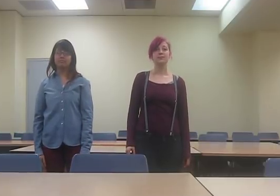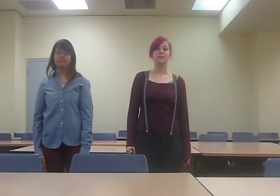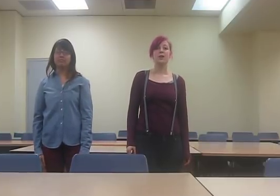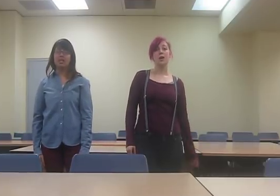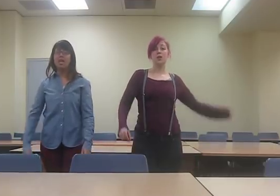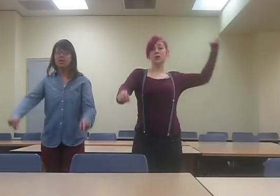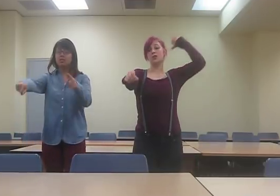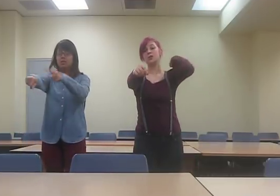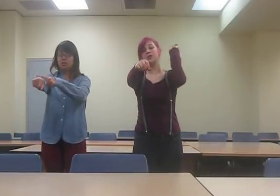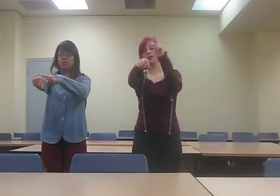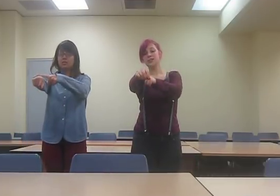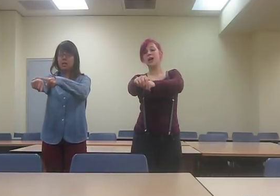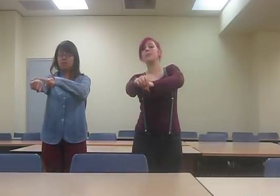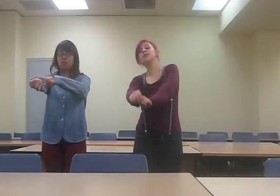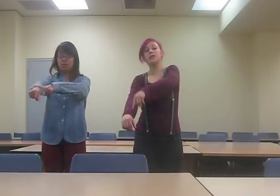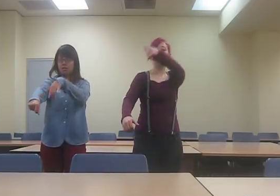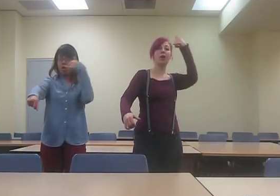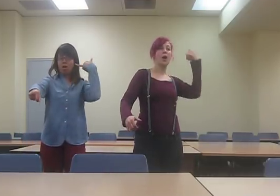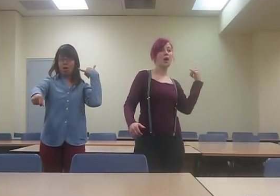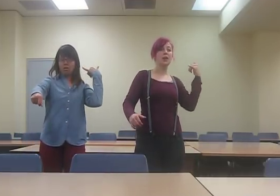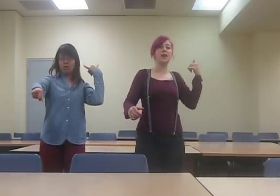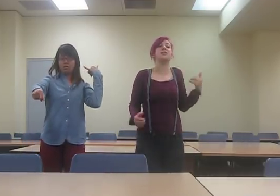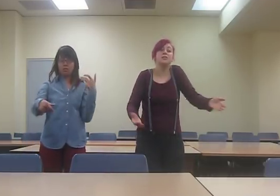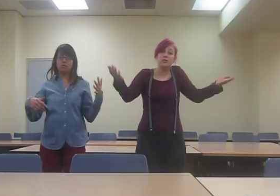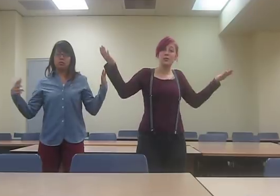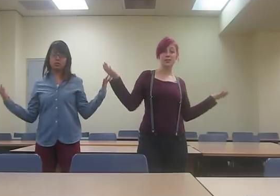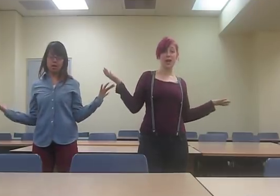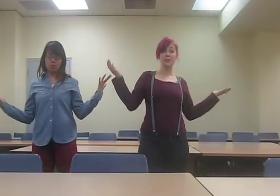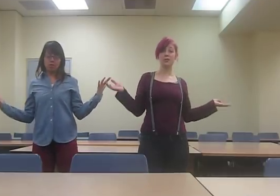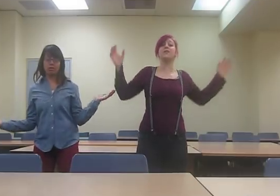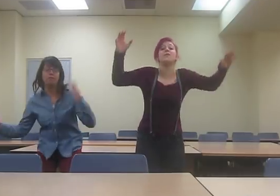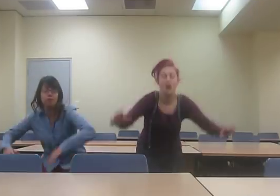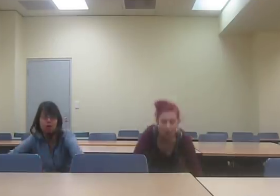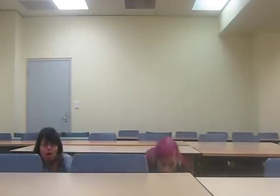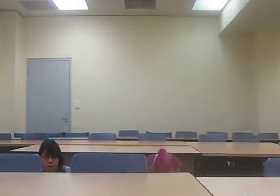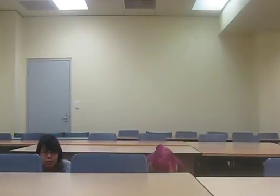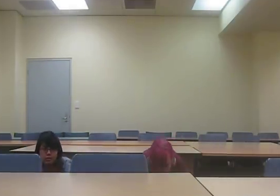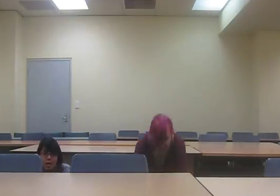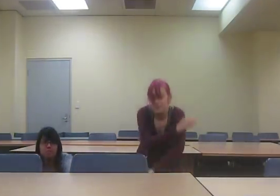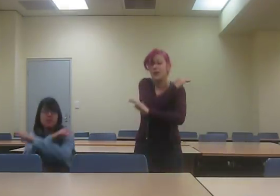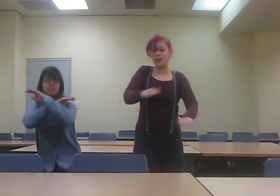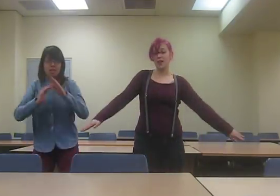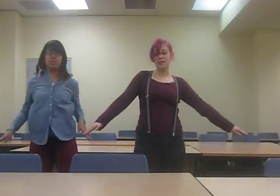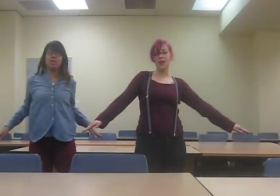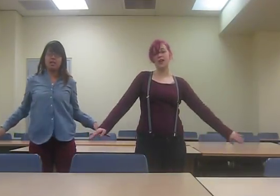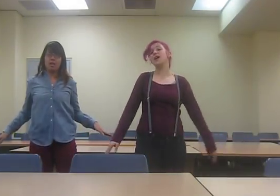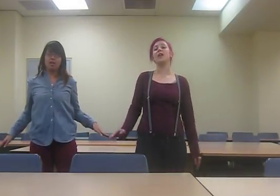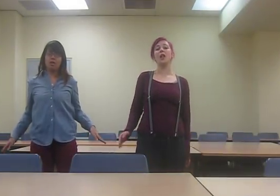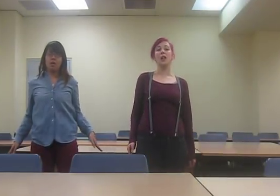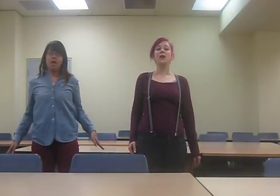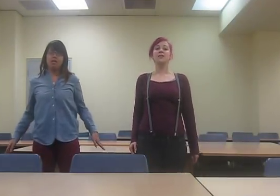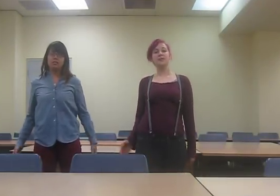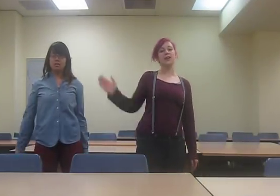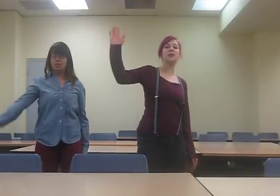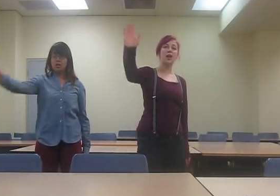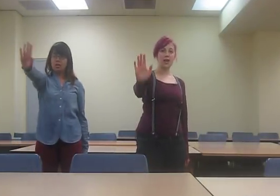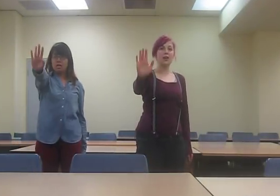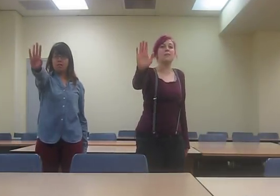You took your time with me, call I took no time with me, call You gave me nothing at all But still you're in